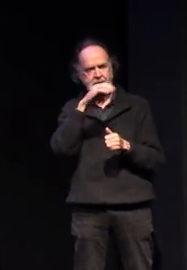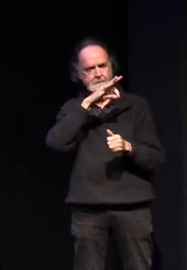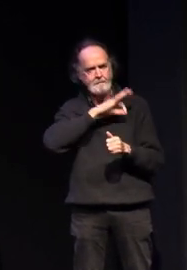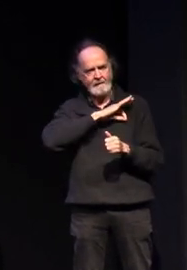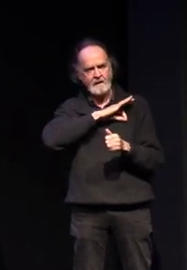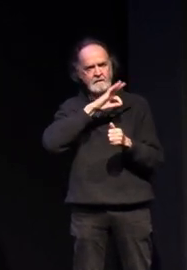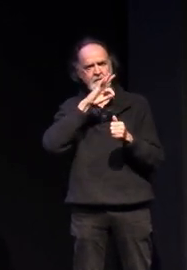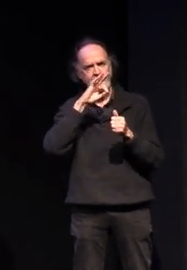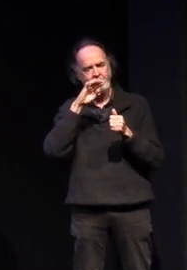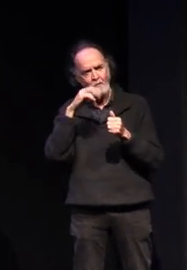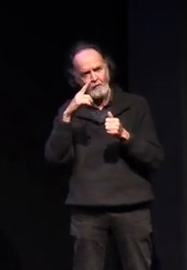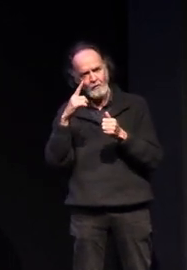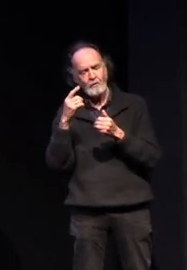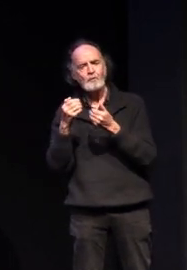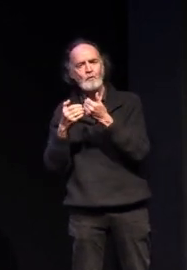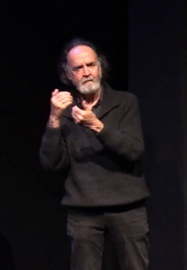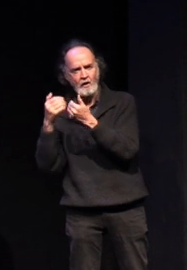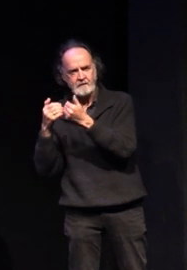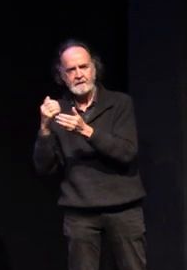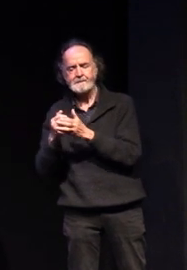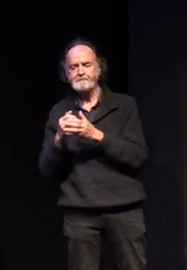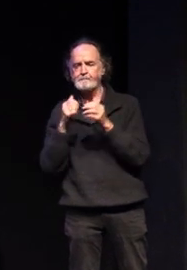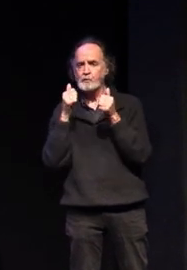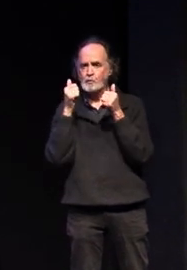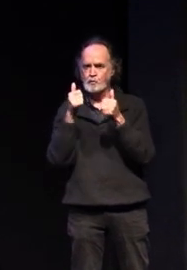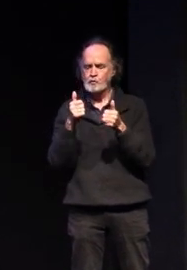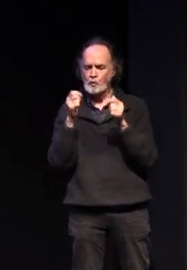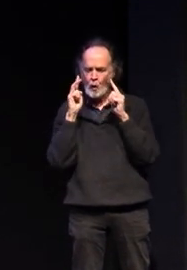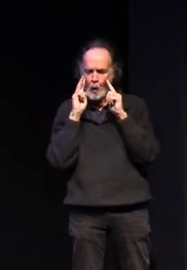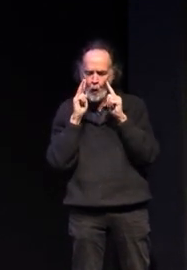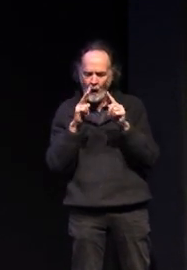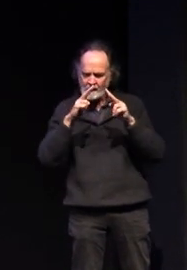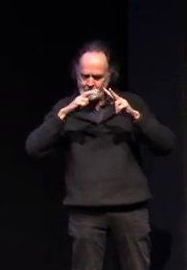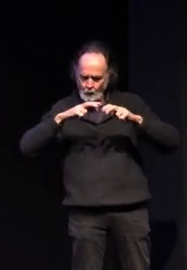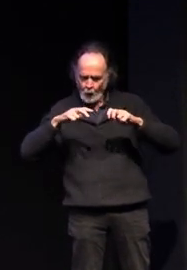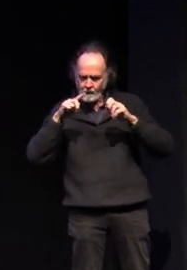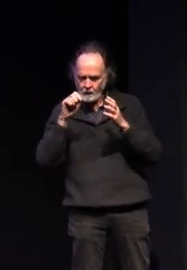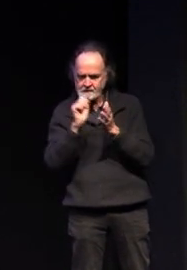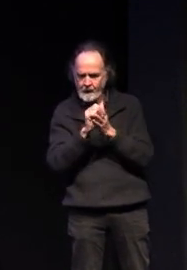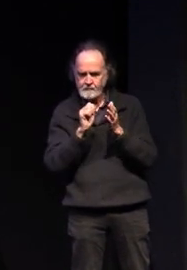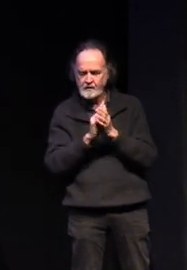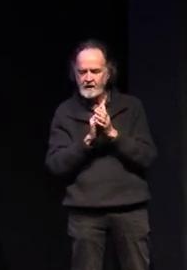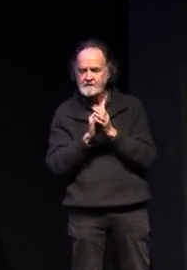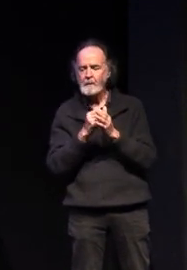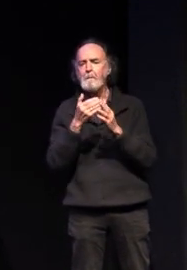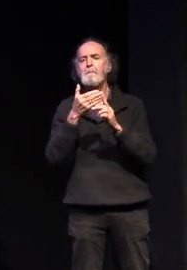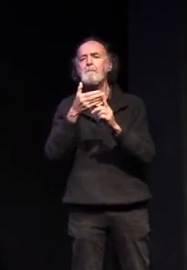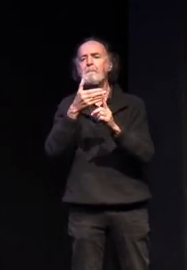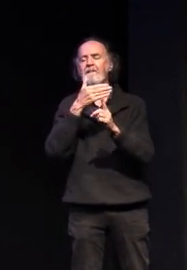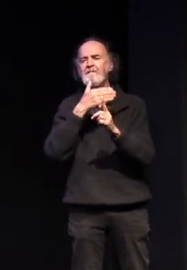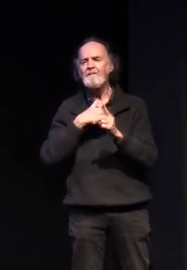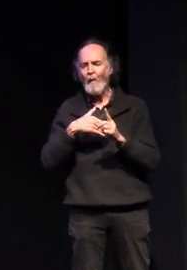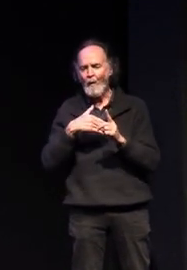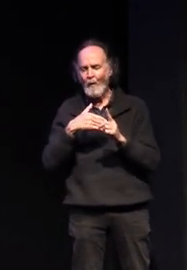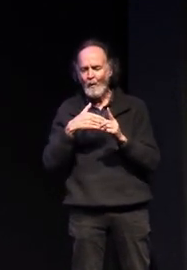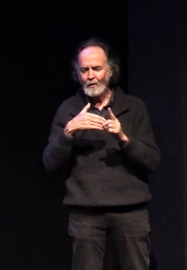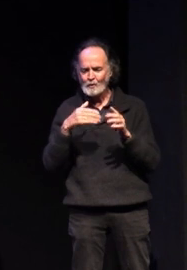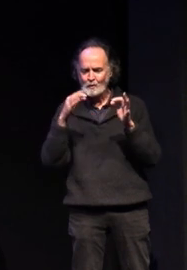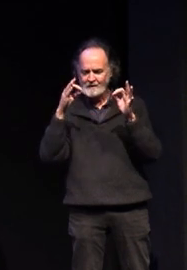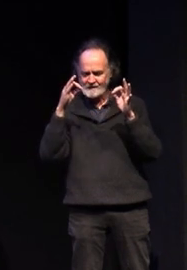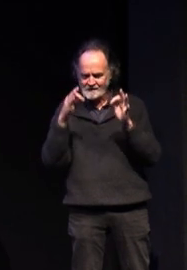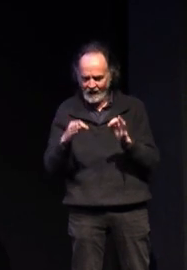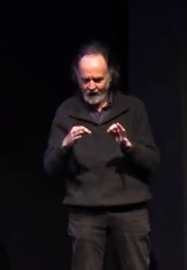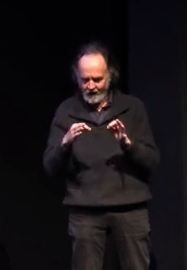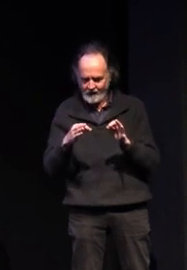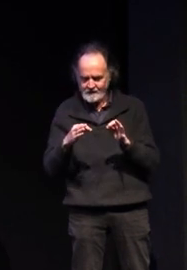it'd be great for you to look at those subjects and explore that learning with us before you commit to perhaps a three or four year